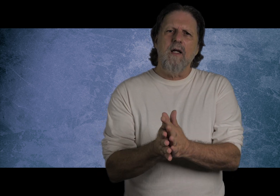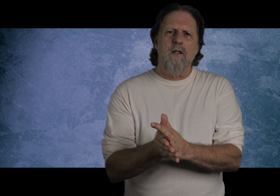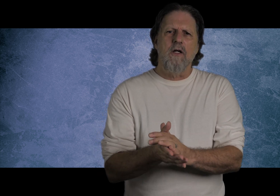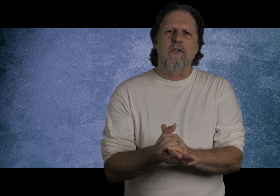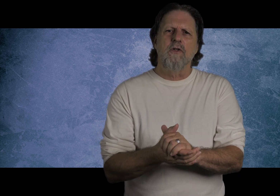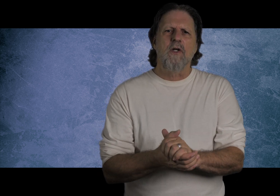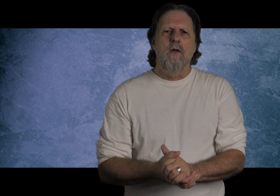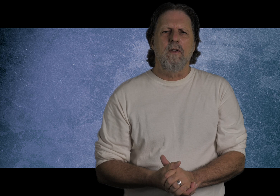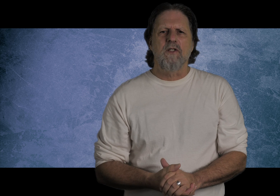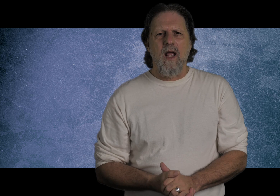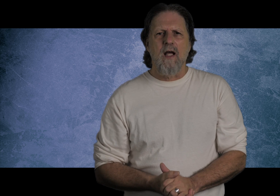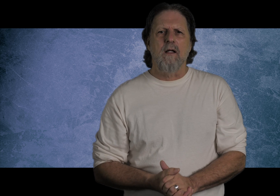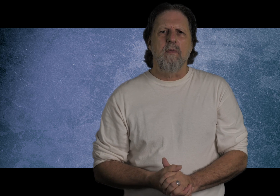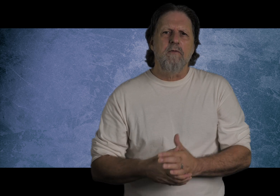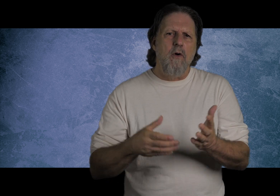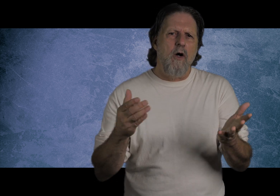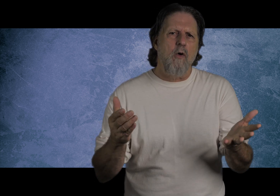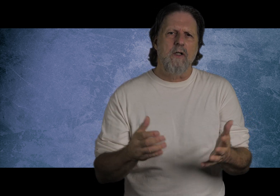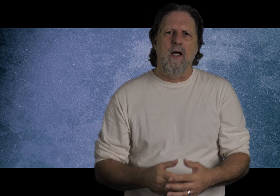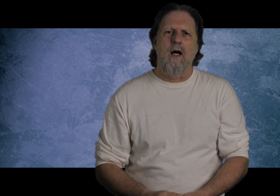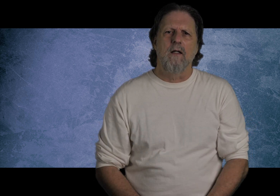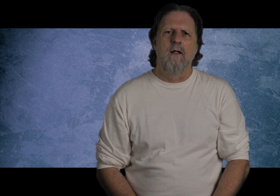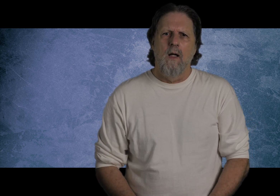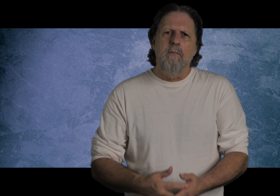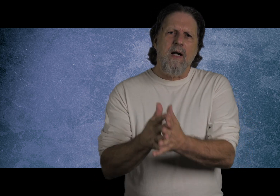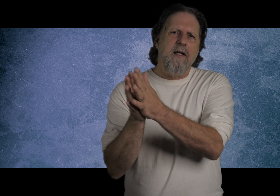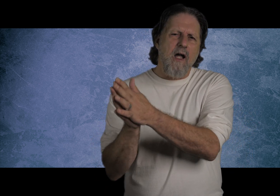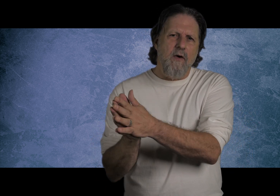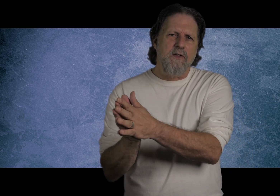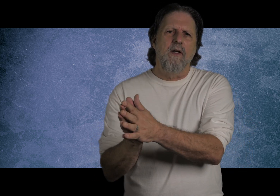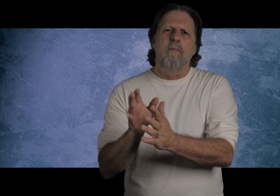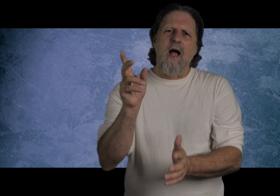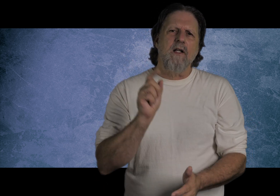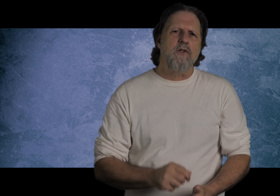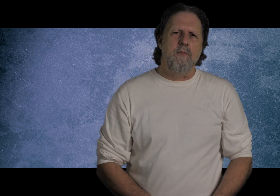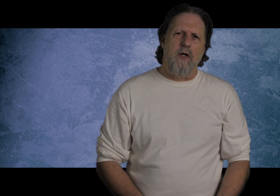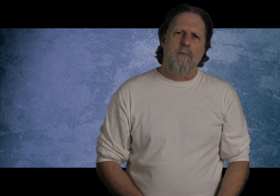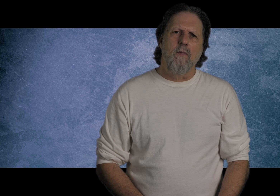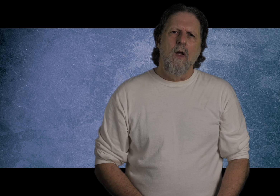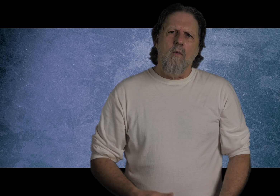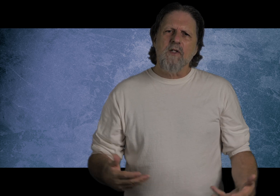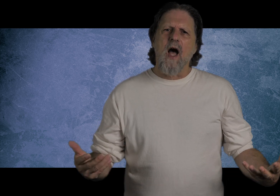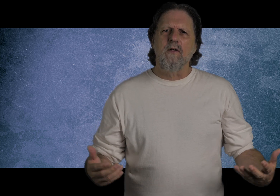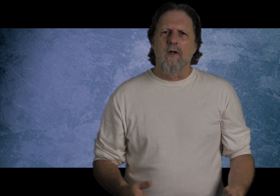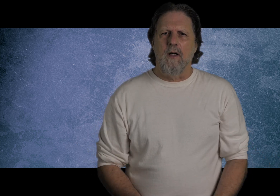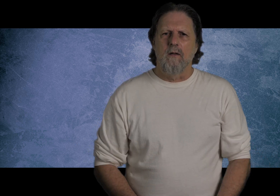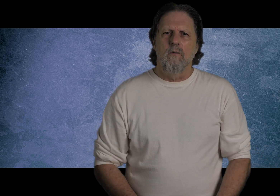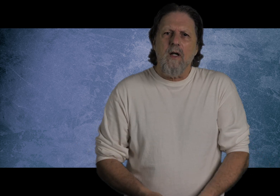be in their shoes when they stand before a holy God. But I digress. Back to the Scripture here. What is God doing here? Well,